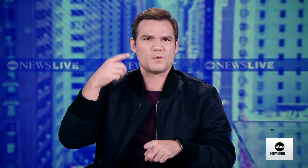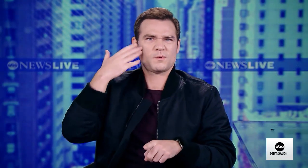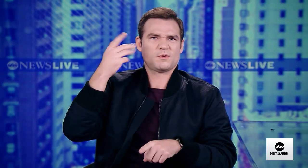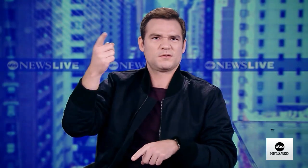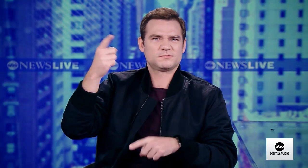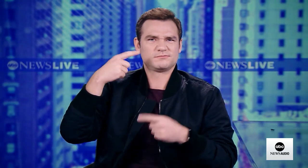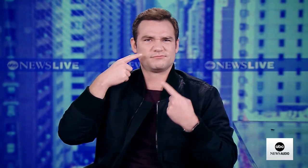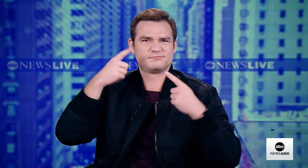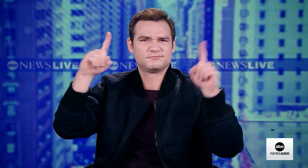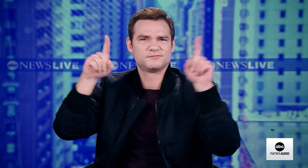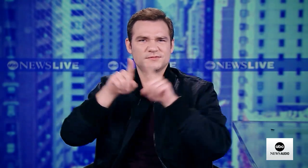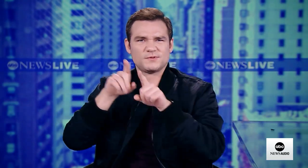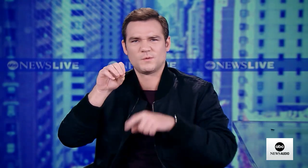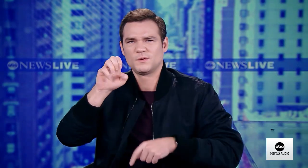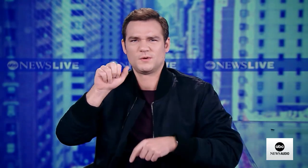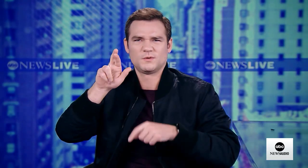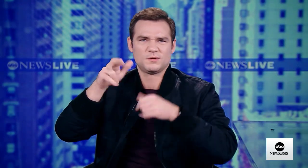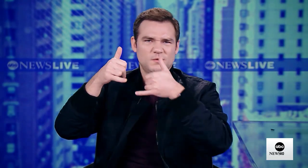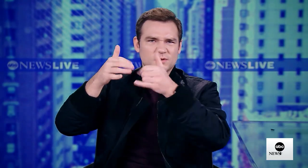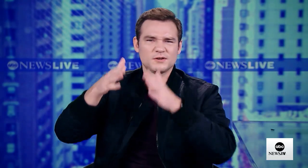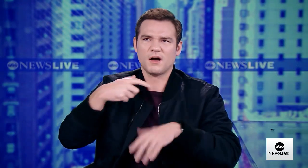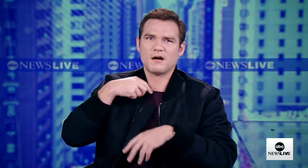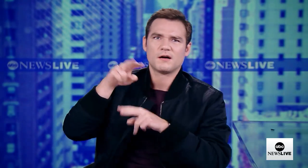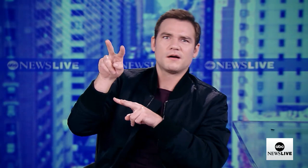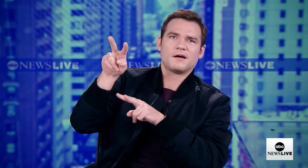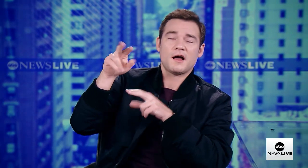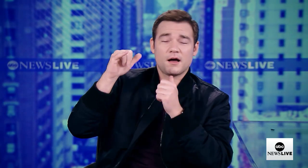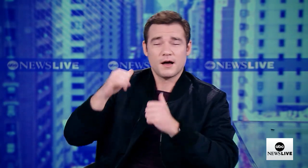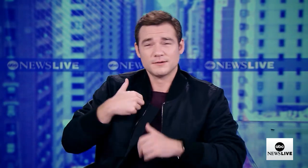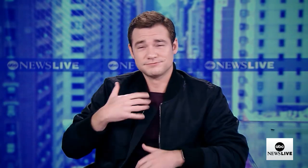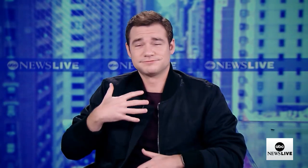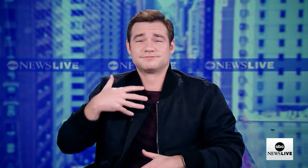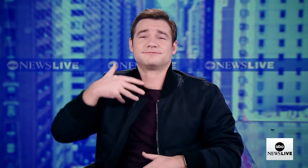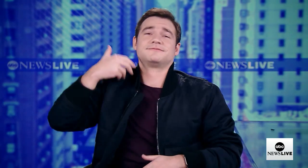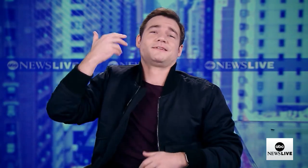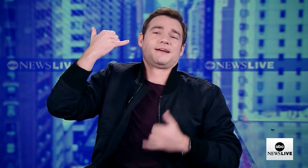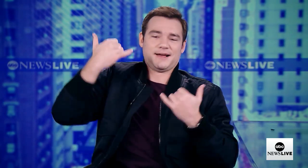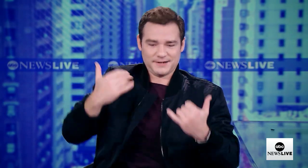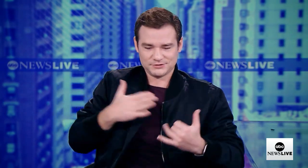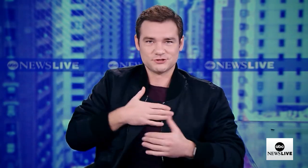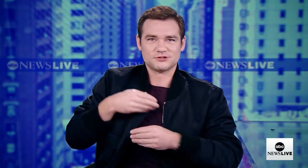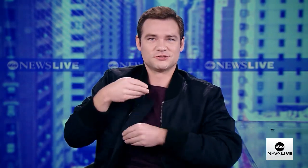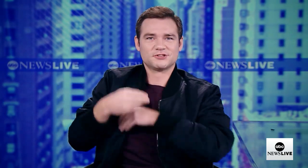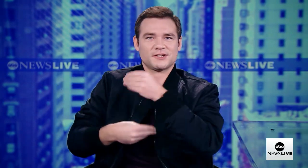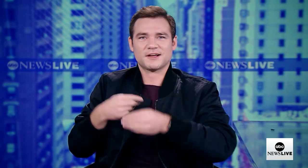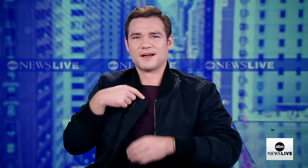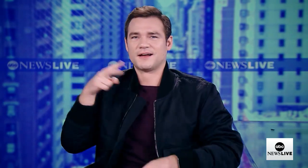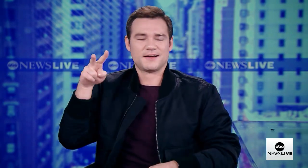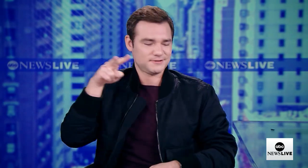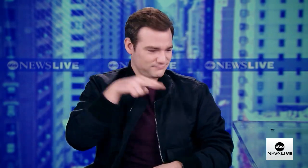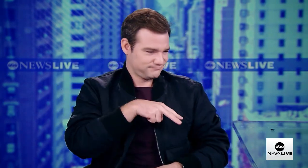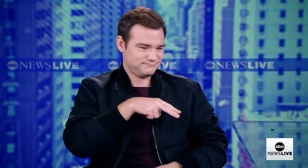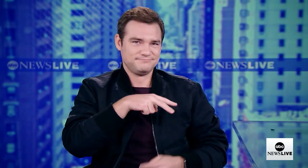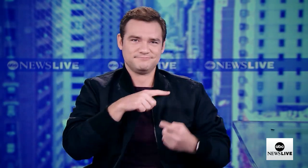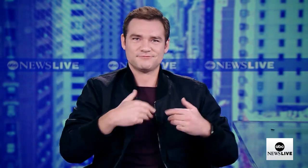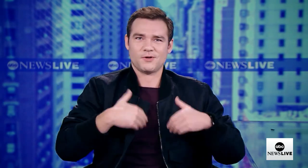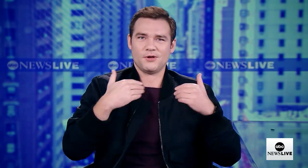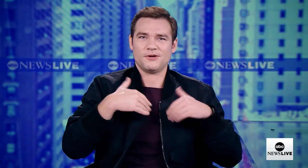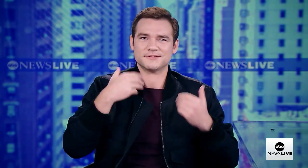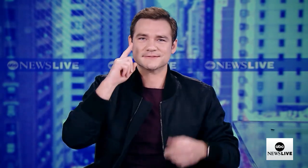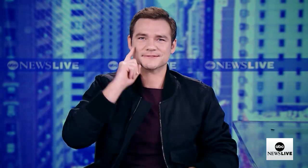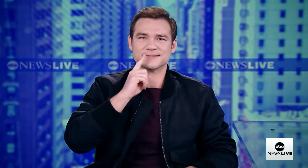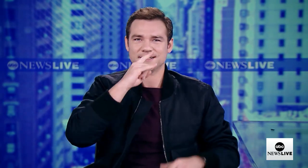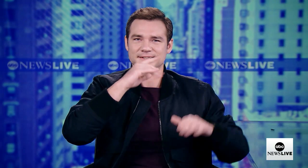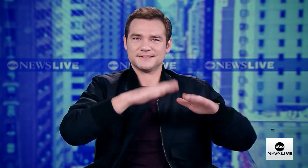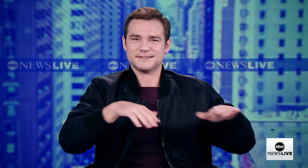But I heard about Marlee Matlin, and I knew she was successful, and she got an Oscar at a young age. So now I feel like for my generation,